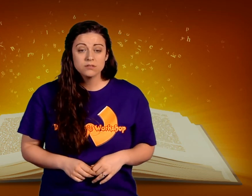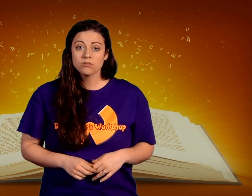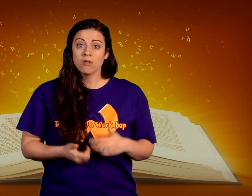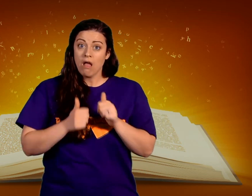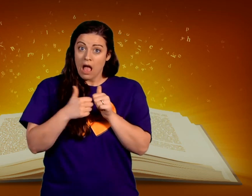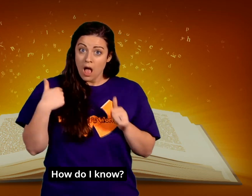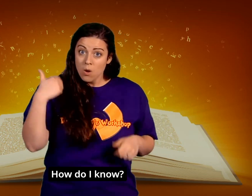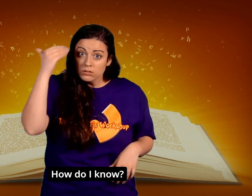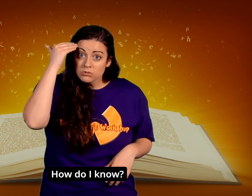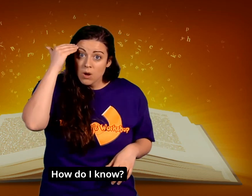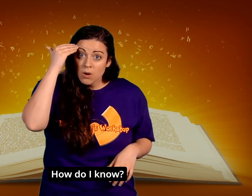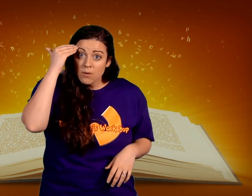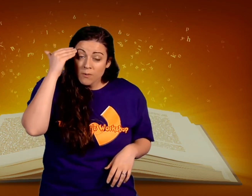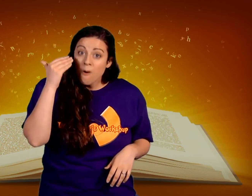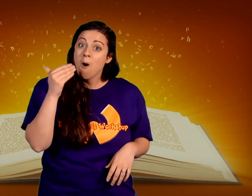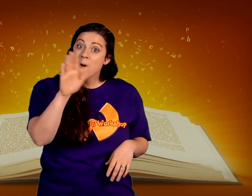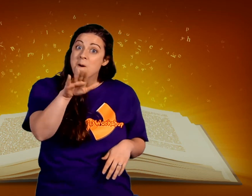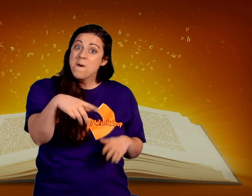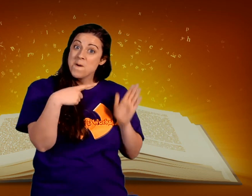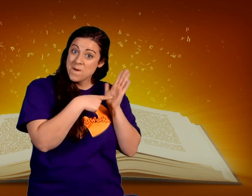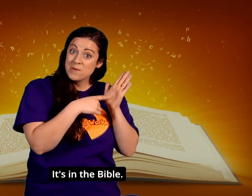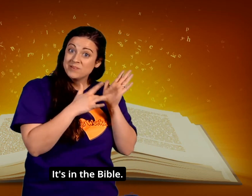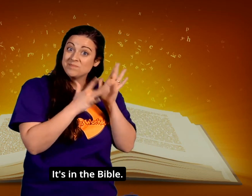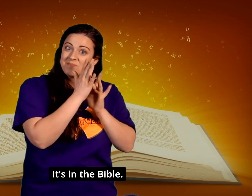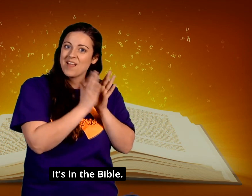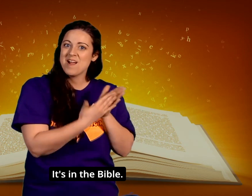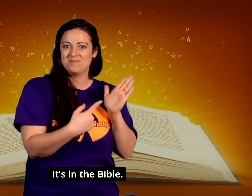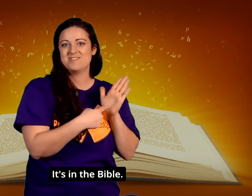How do I know? It's in the Bible.